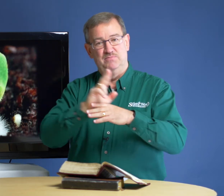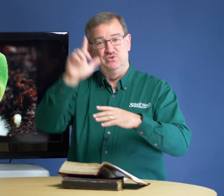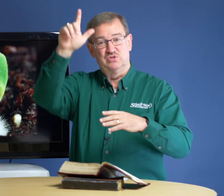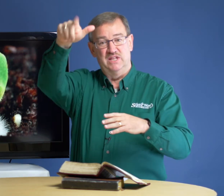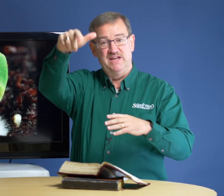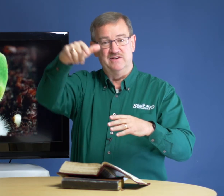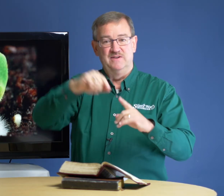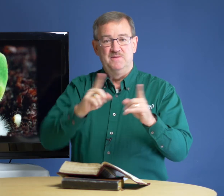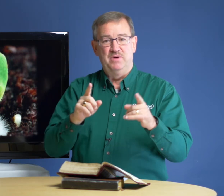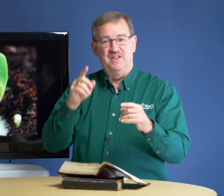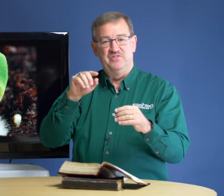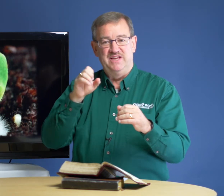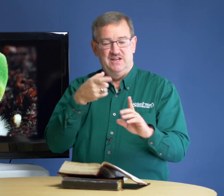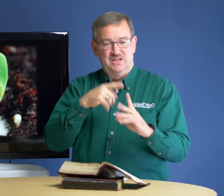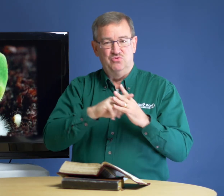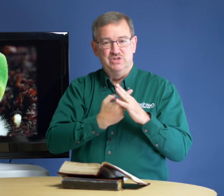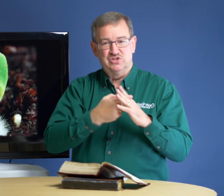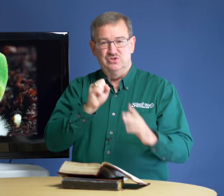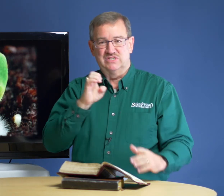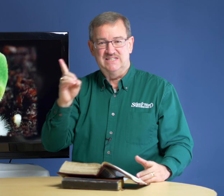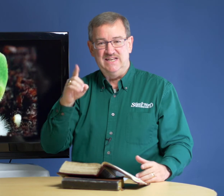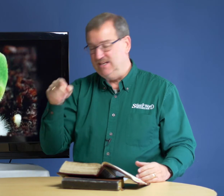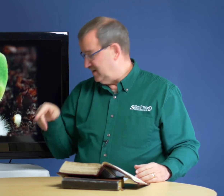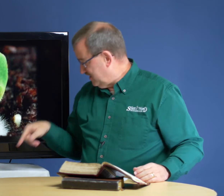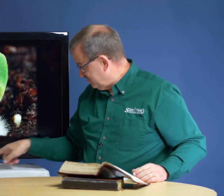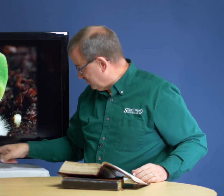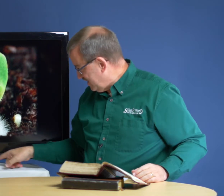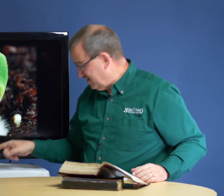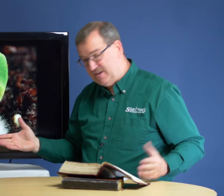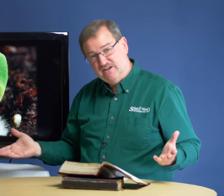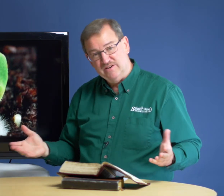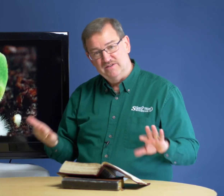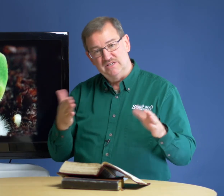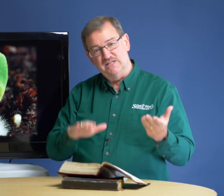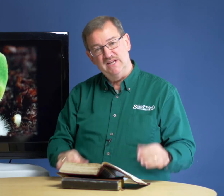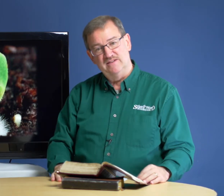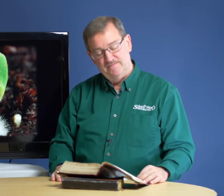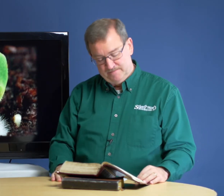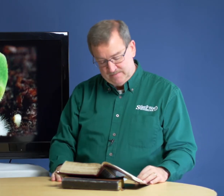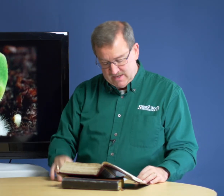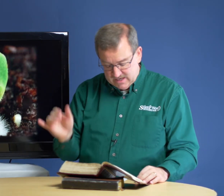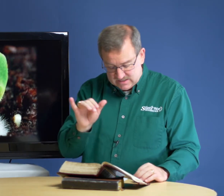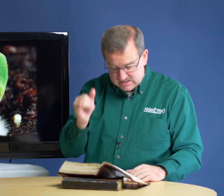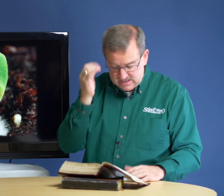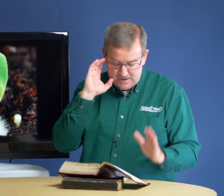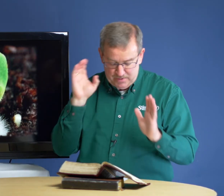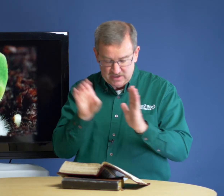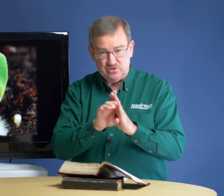be used later, but the original seed under the ground here is dead. It's the same picture